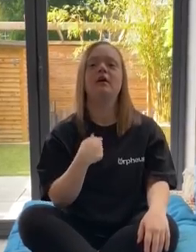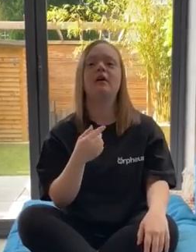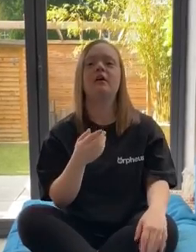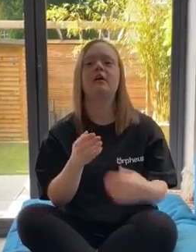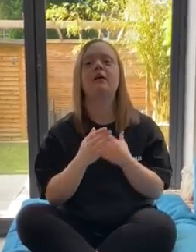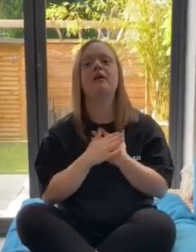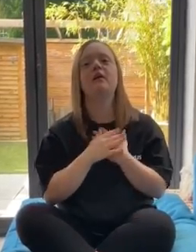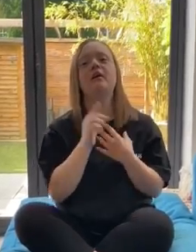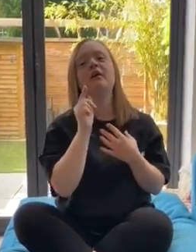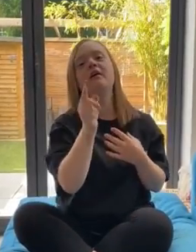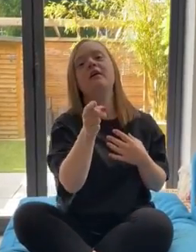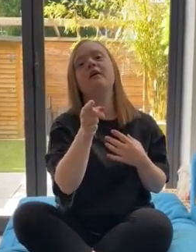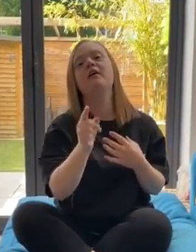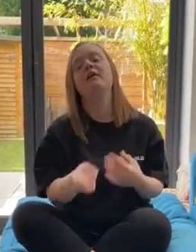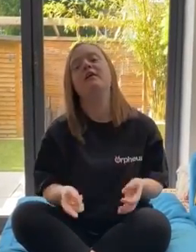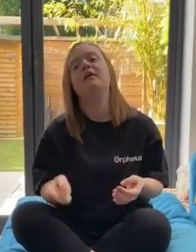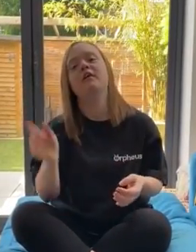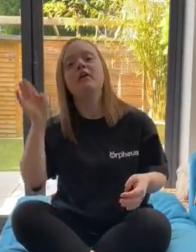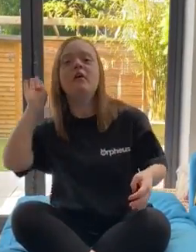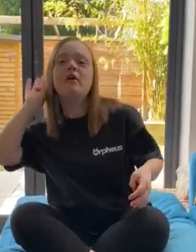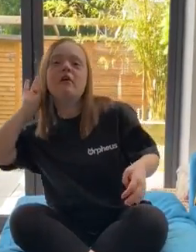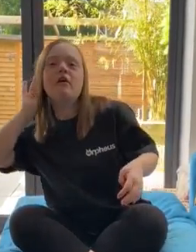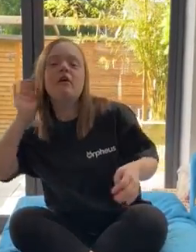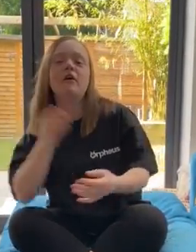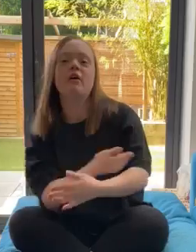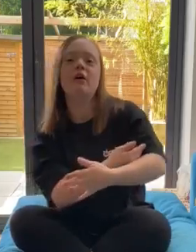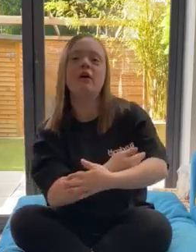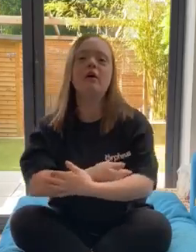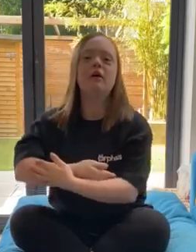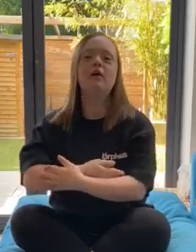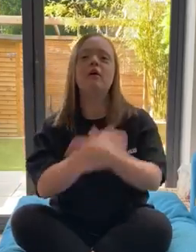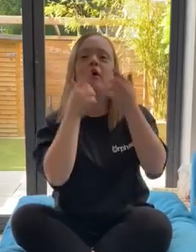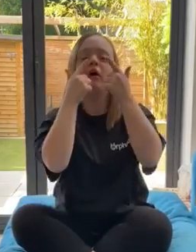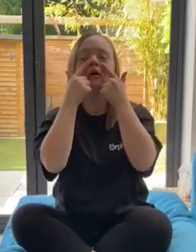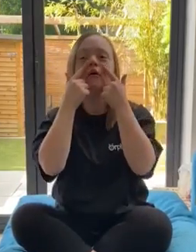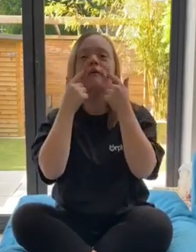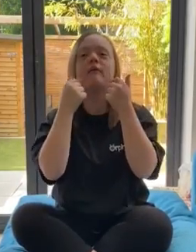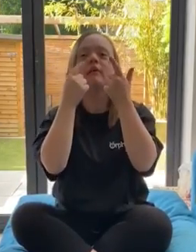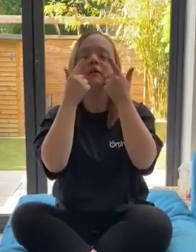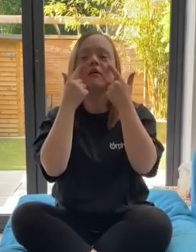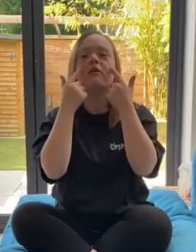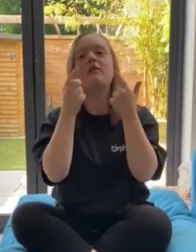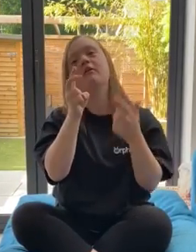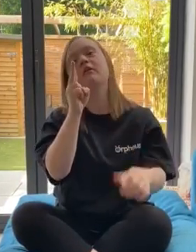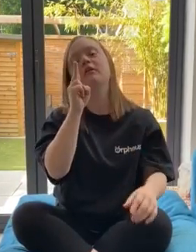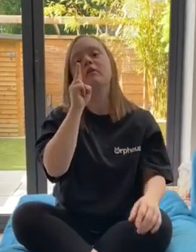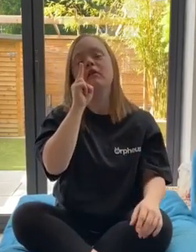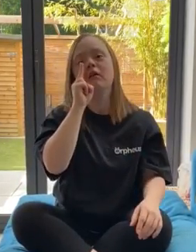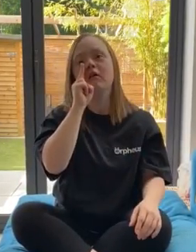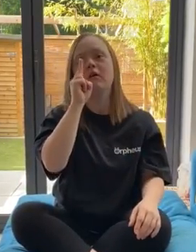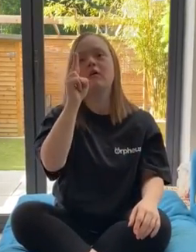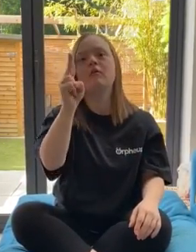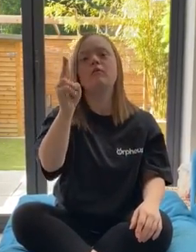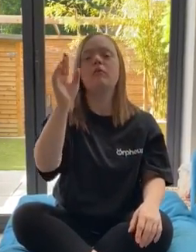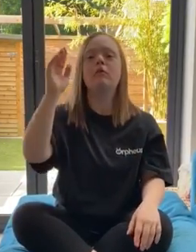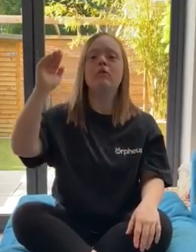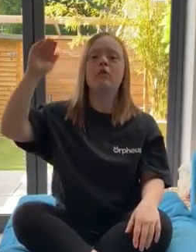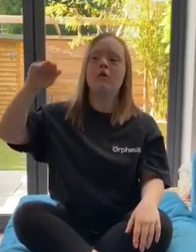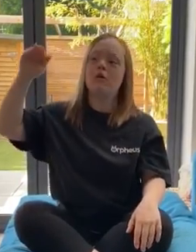love you, I hear fingers cry, I watch them